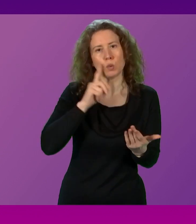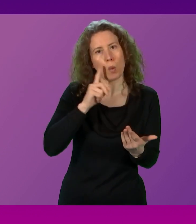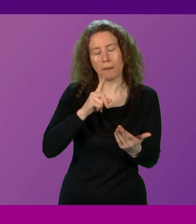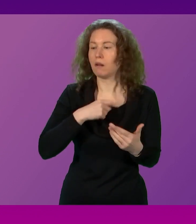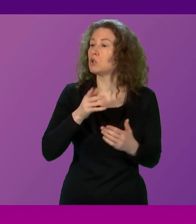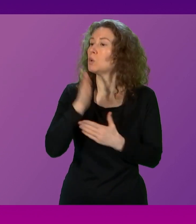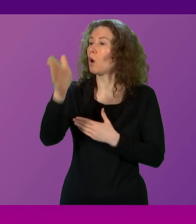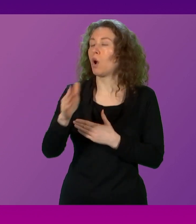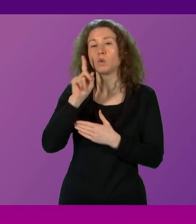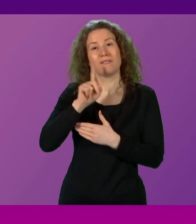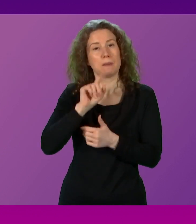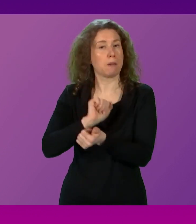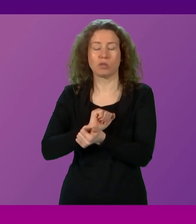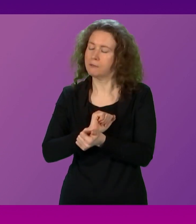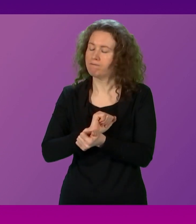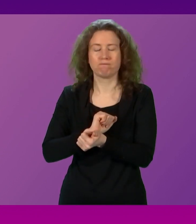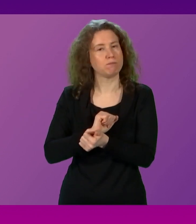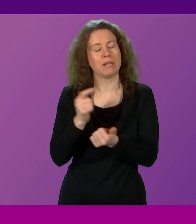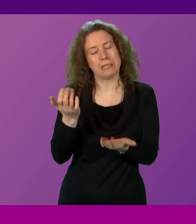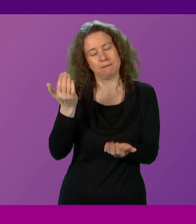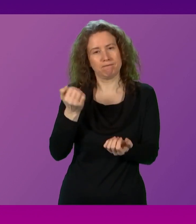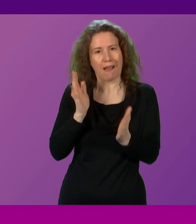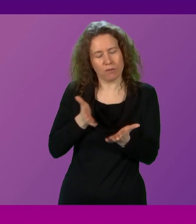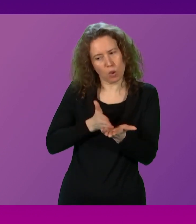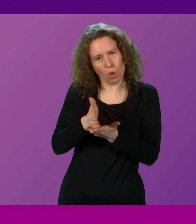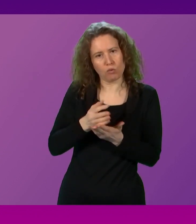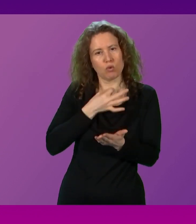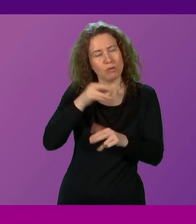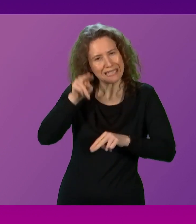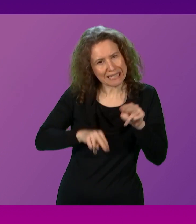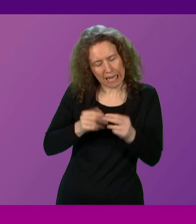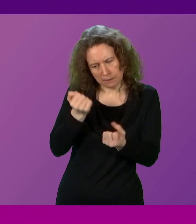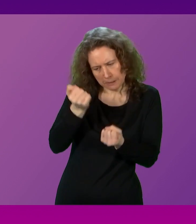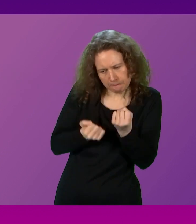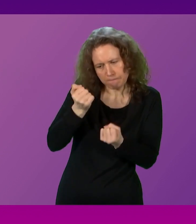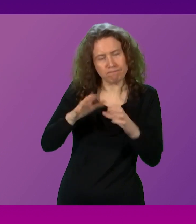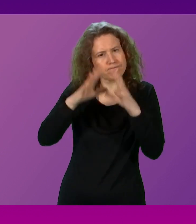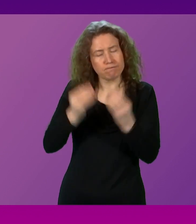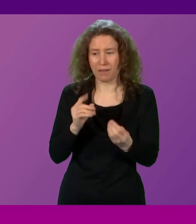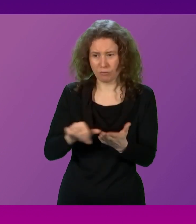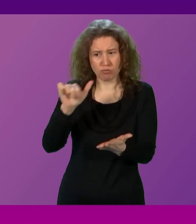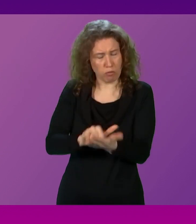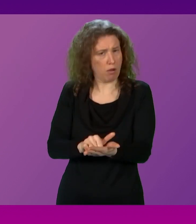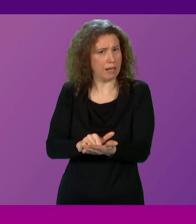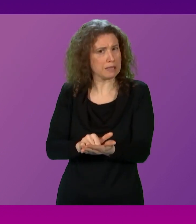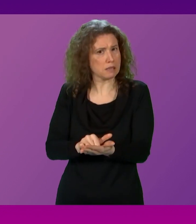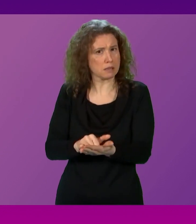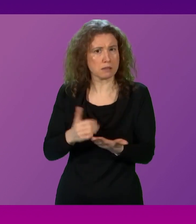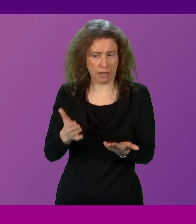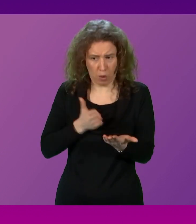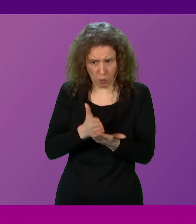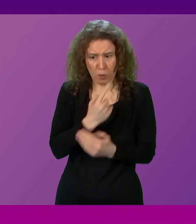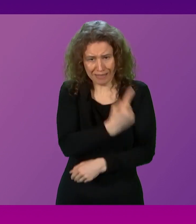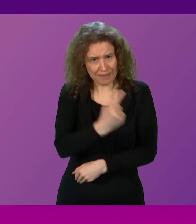sentence in a female prison. That is subject to robust risk assessment. That is right and proper. And,